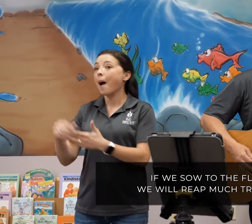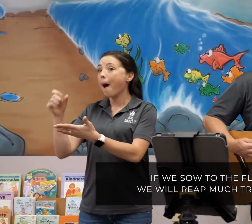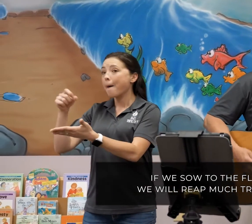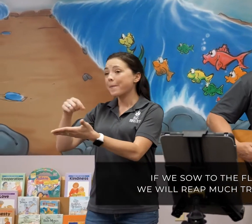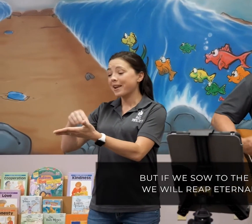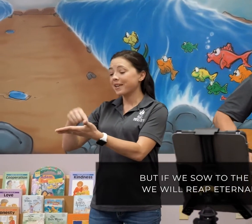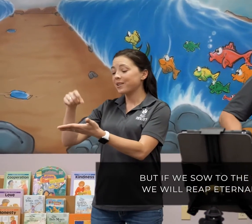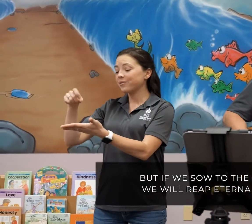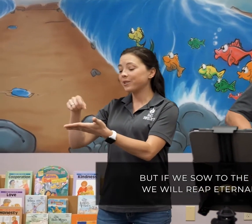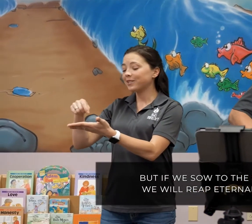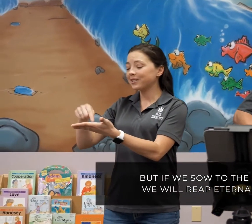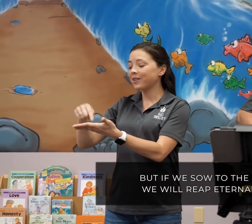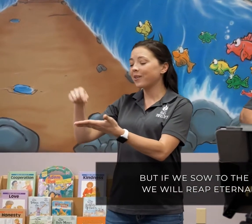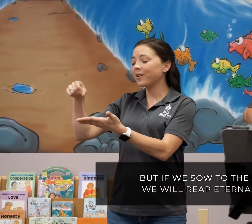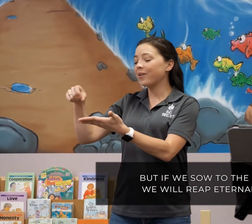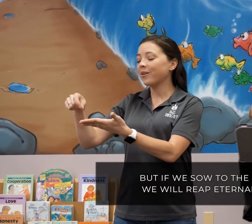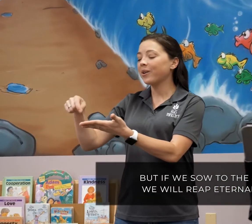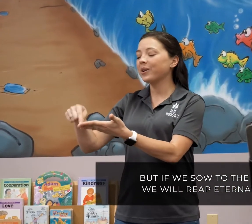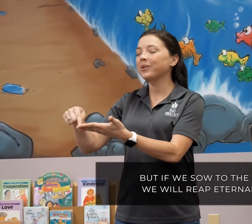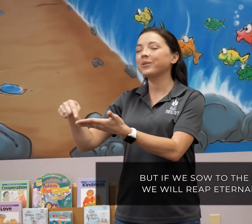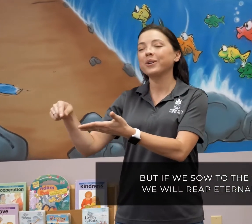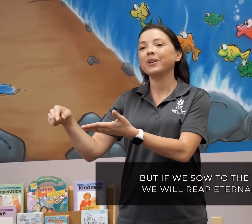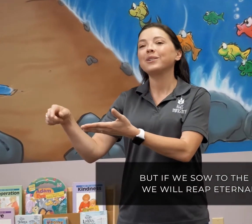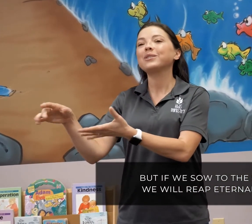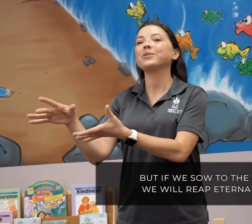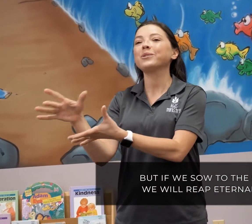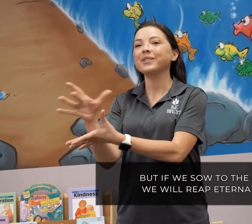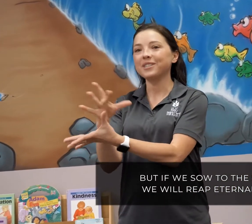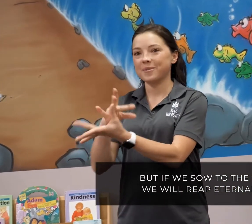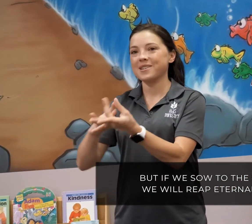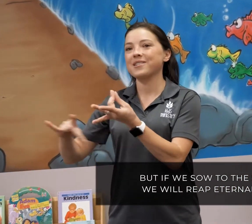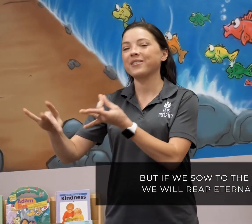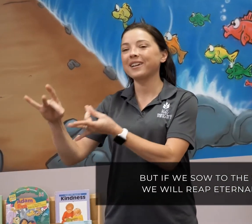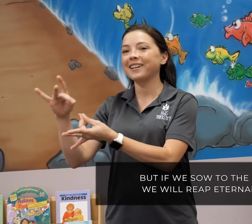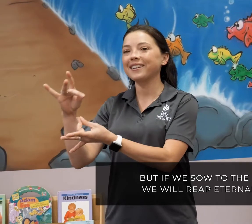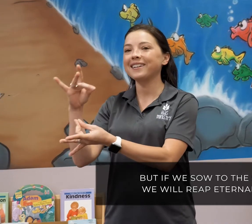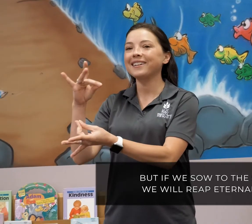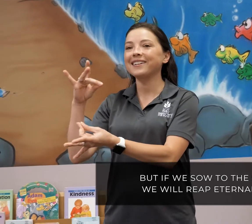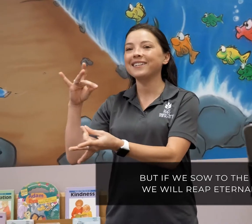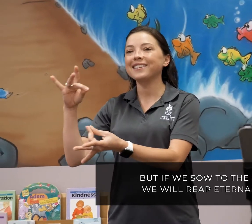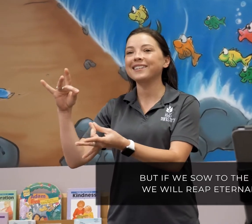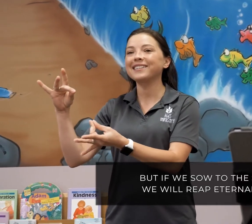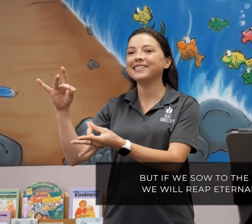but if we sow to the Spirit,